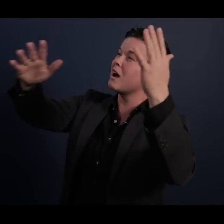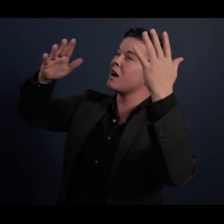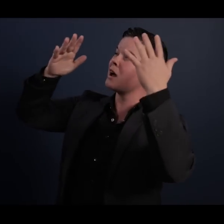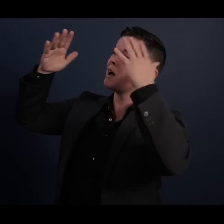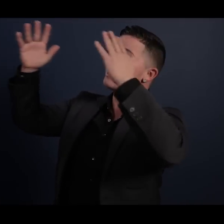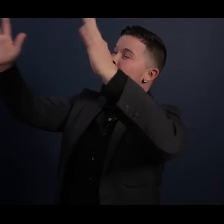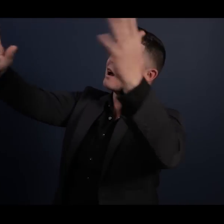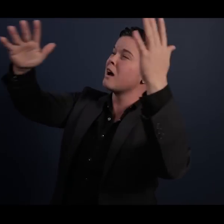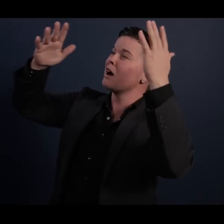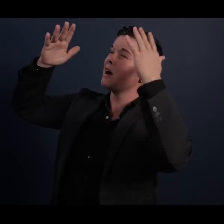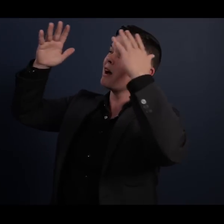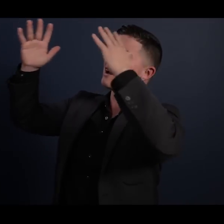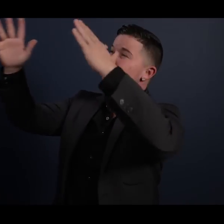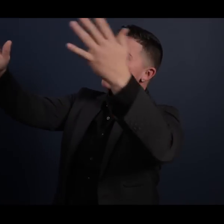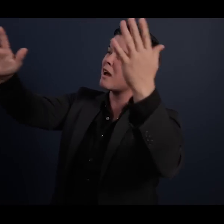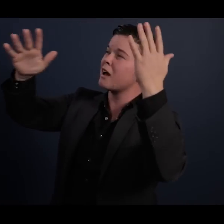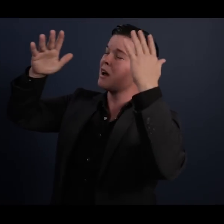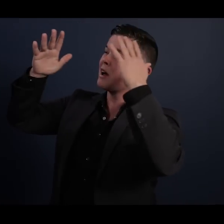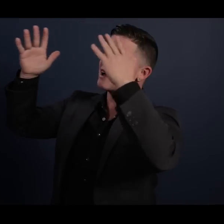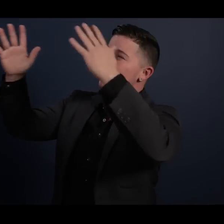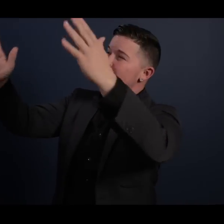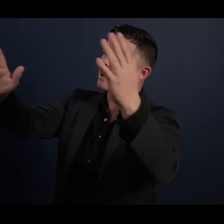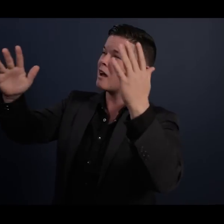called